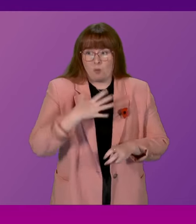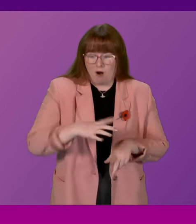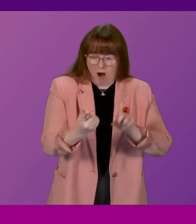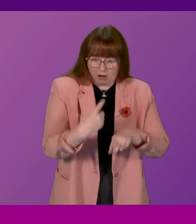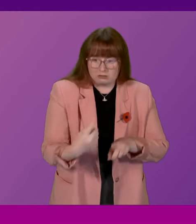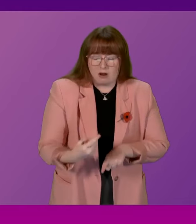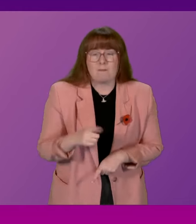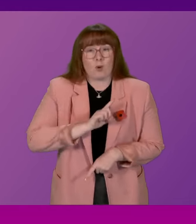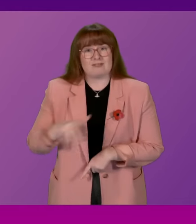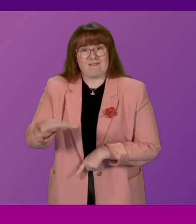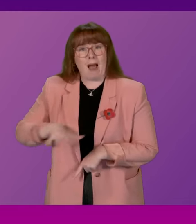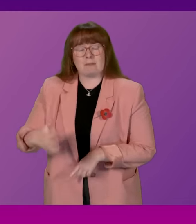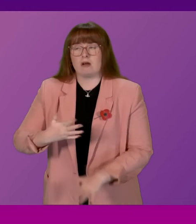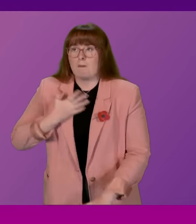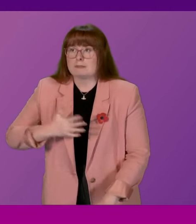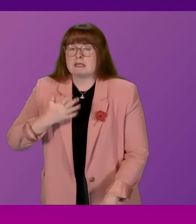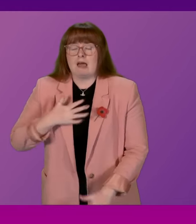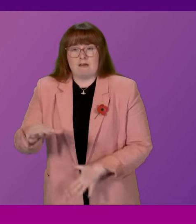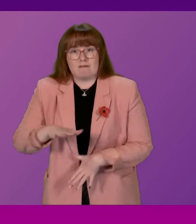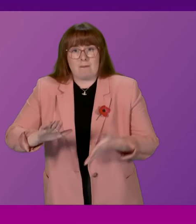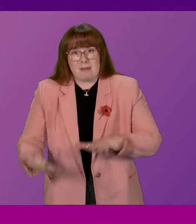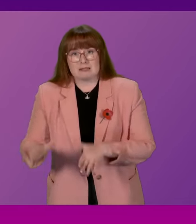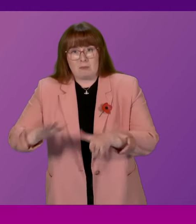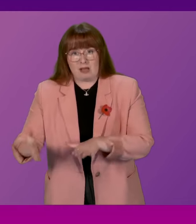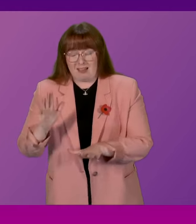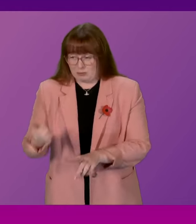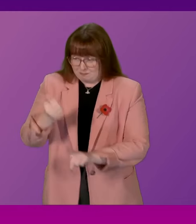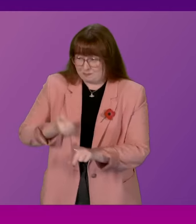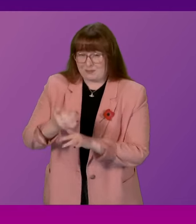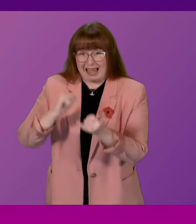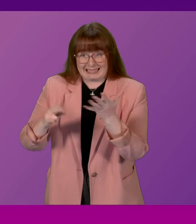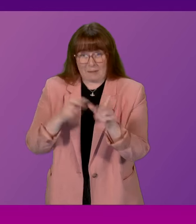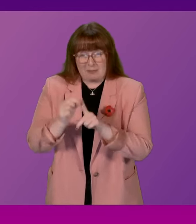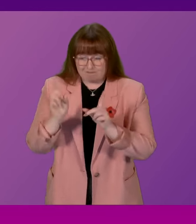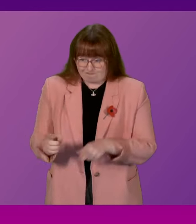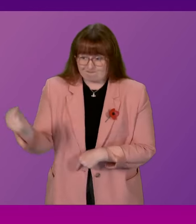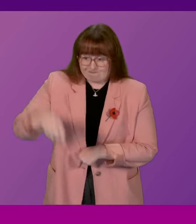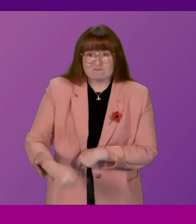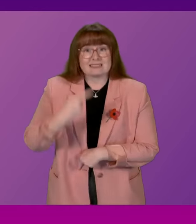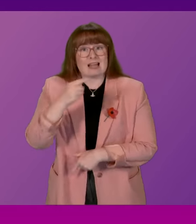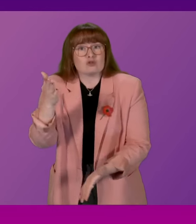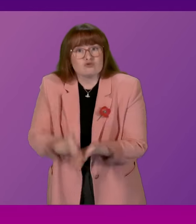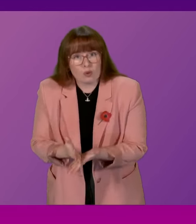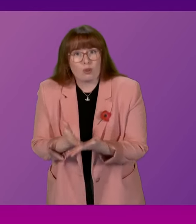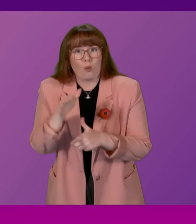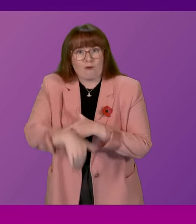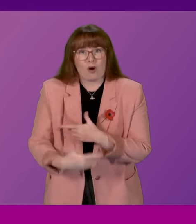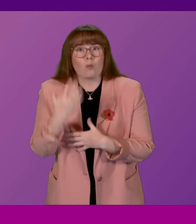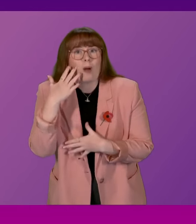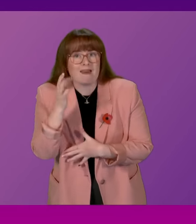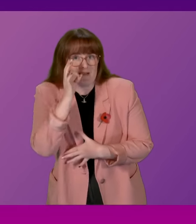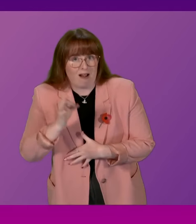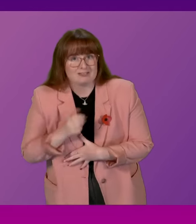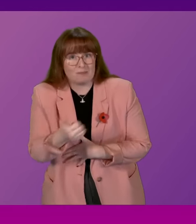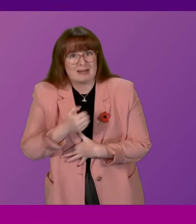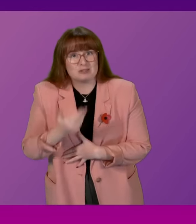for grieving families, has had to demand the SNP comes to this Parliament to tell the truth about the timeline of